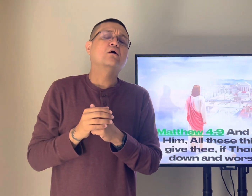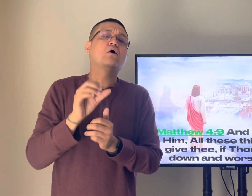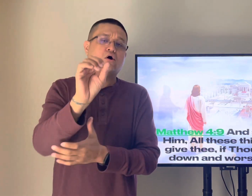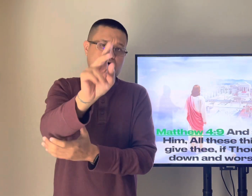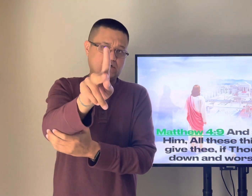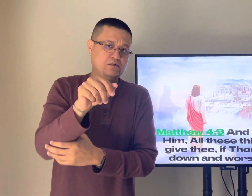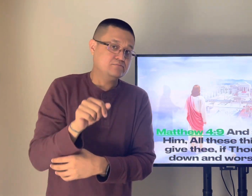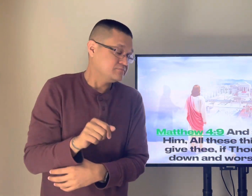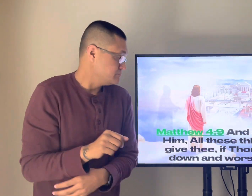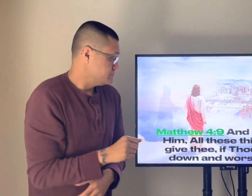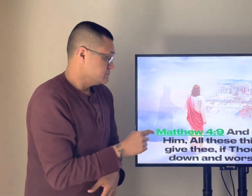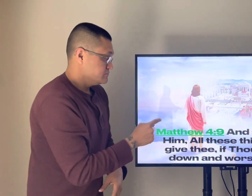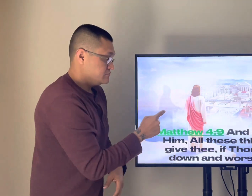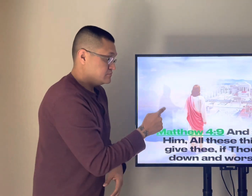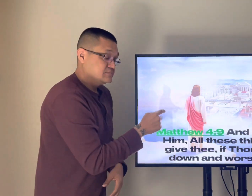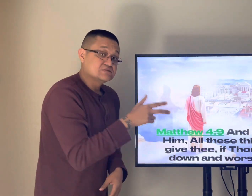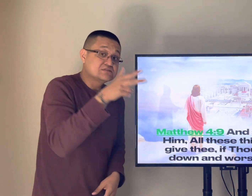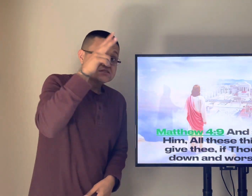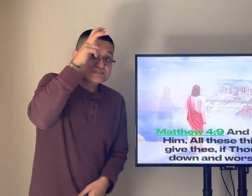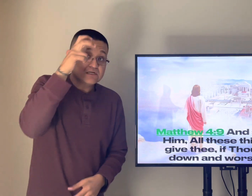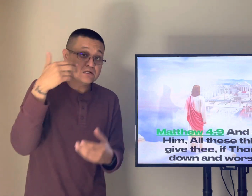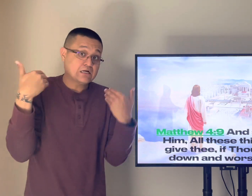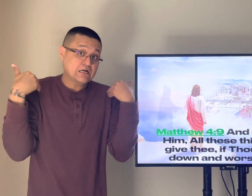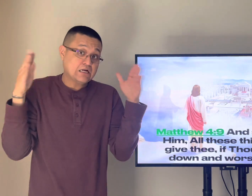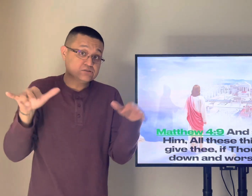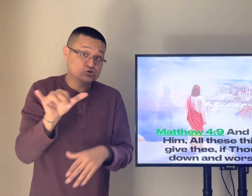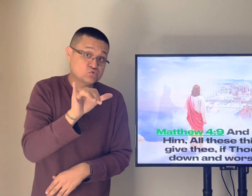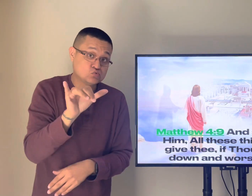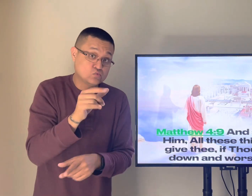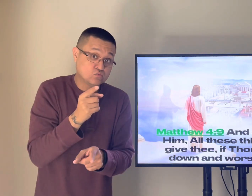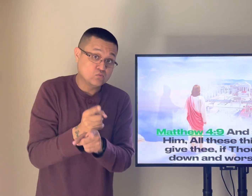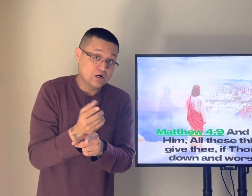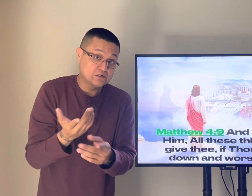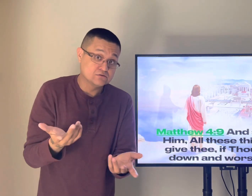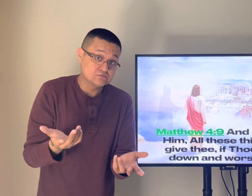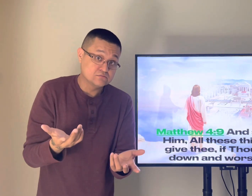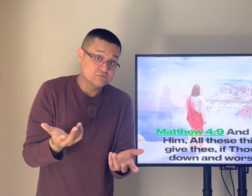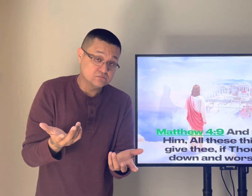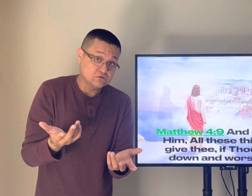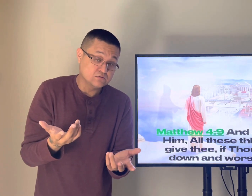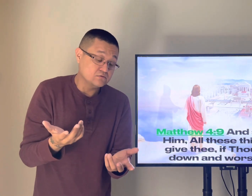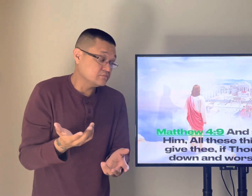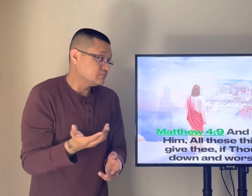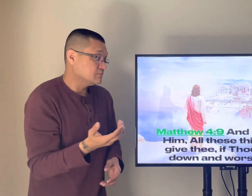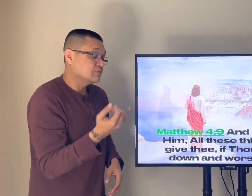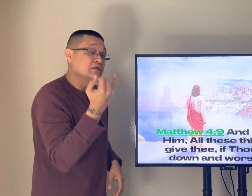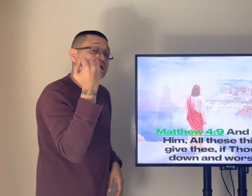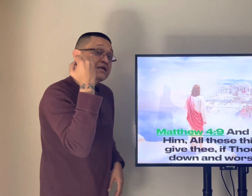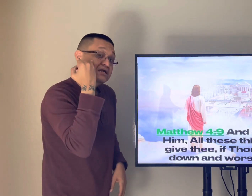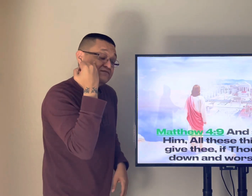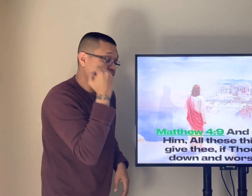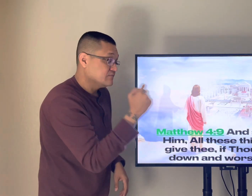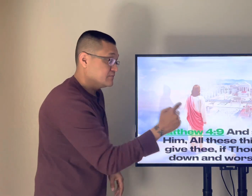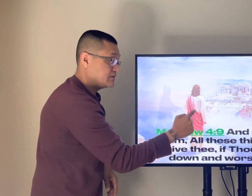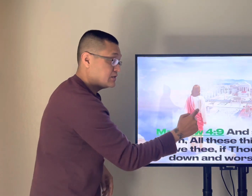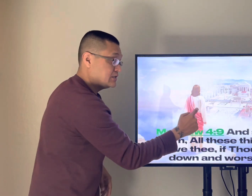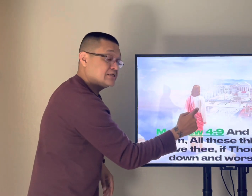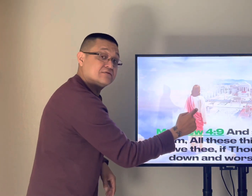and again you won't find what i'm saying here in the in the bible about where people are saying that jesus is an angel you won't find that in the bible